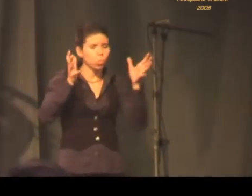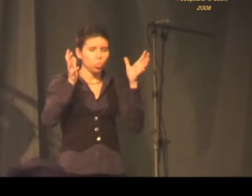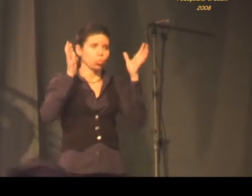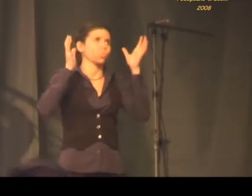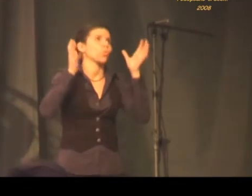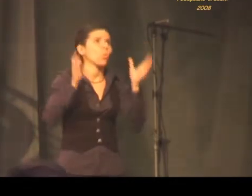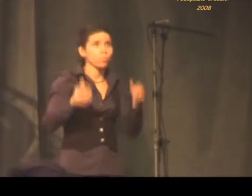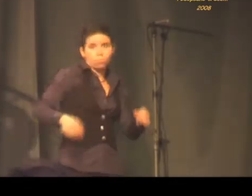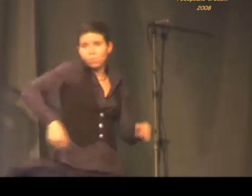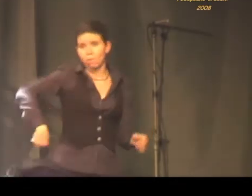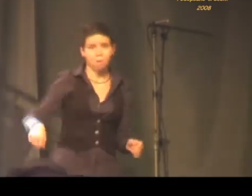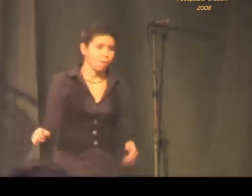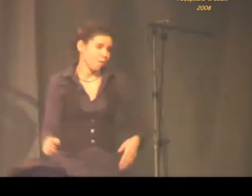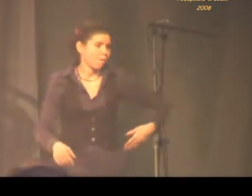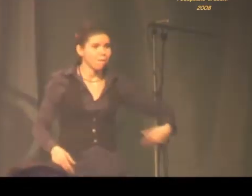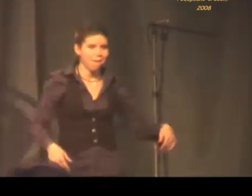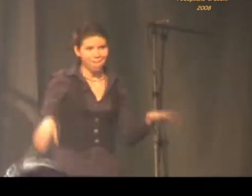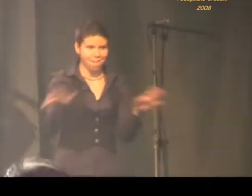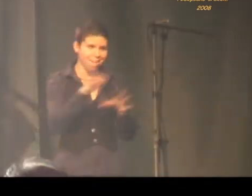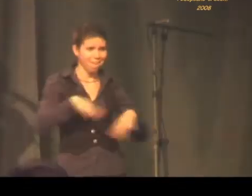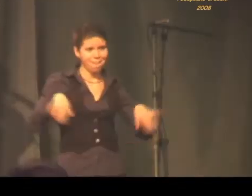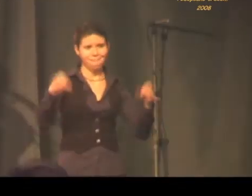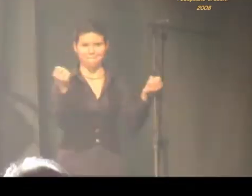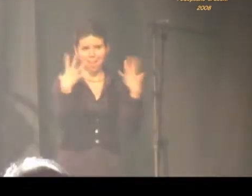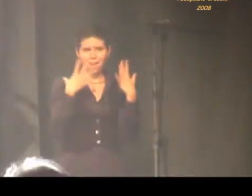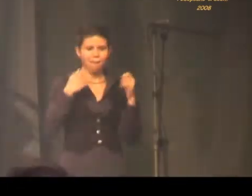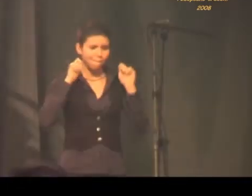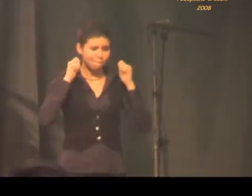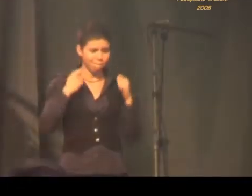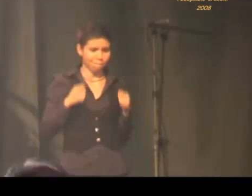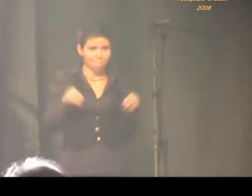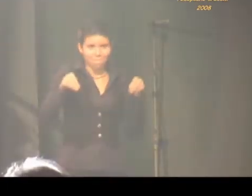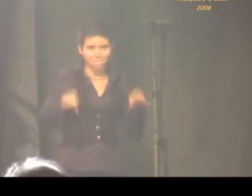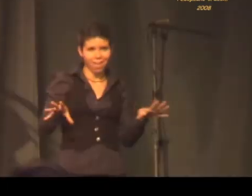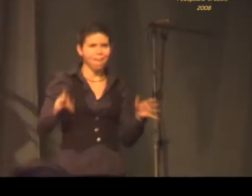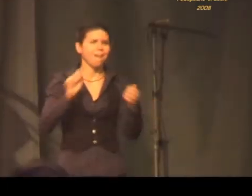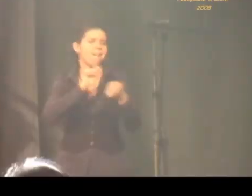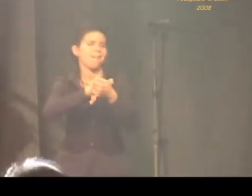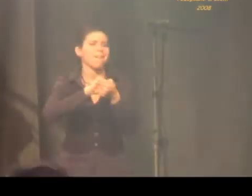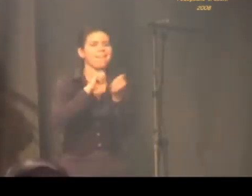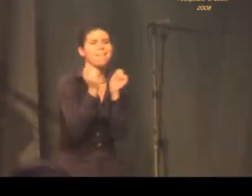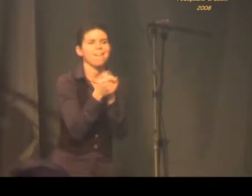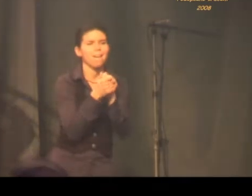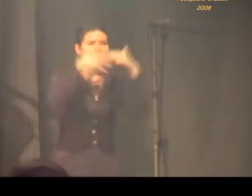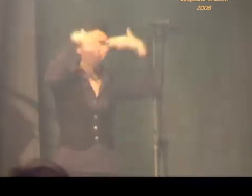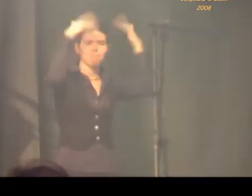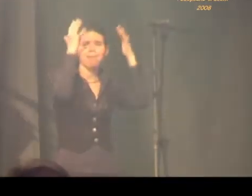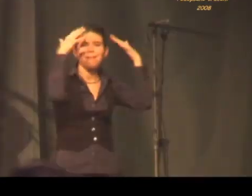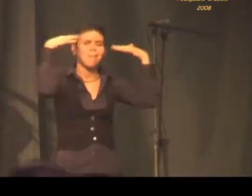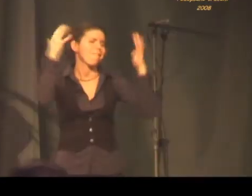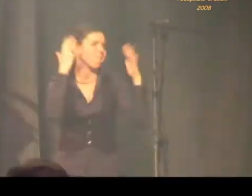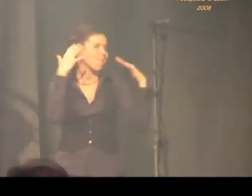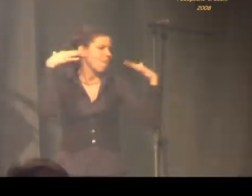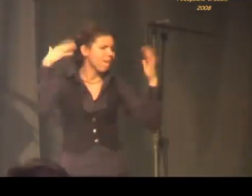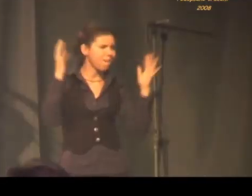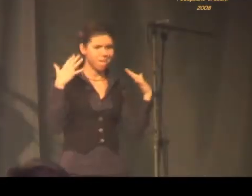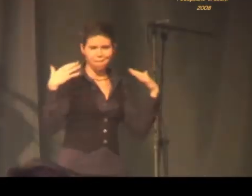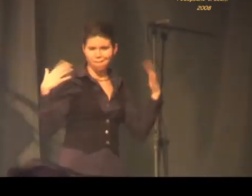you, you're the man that faked at me, the eight and four, and every time your